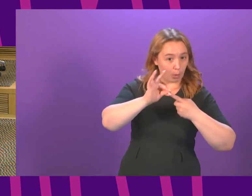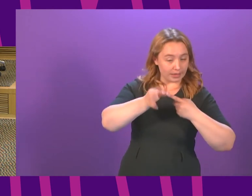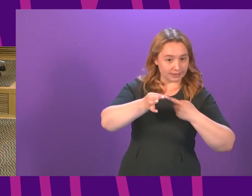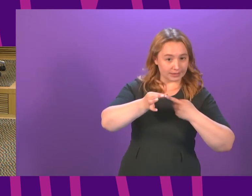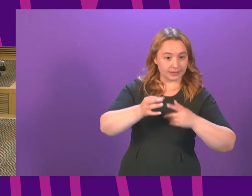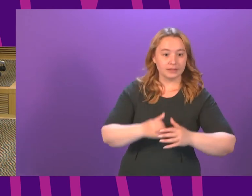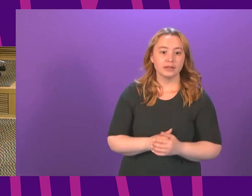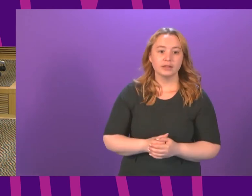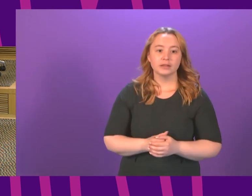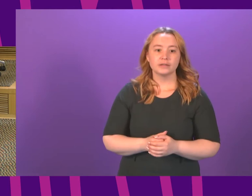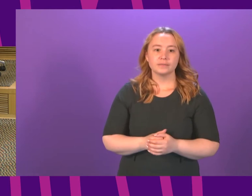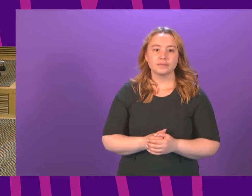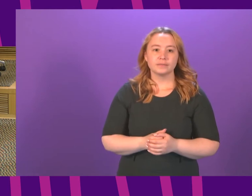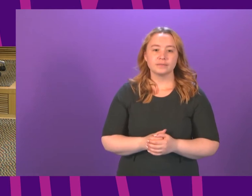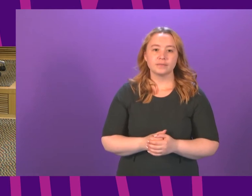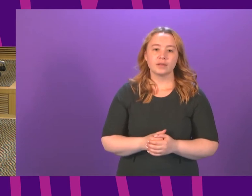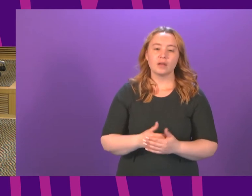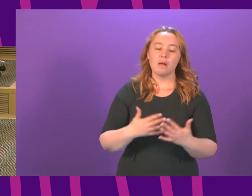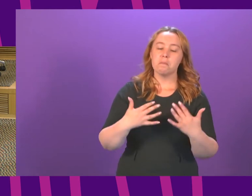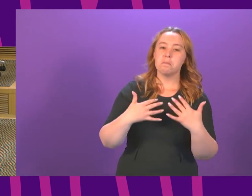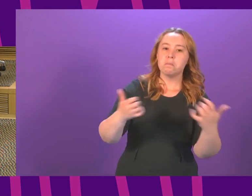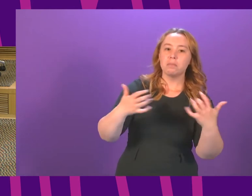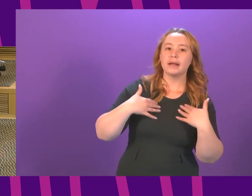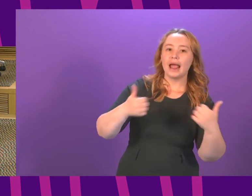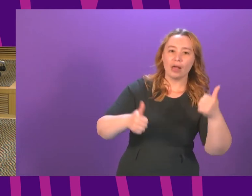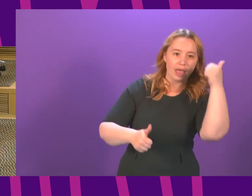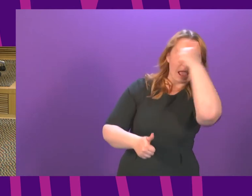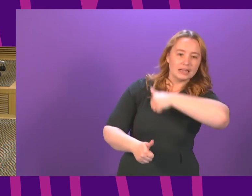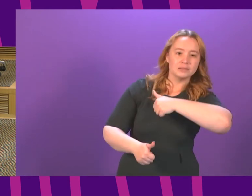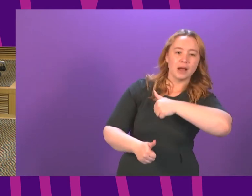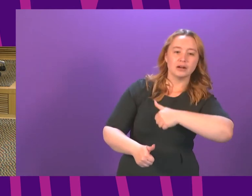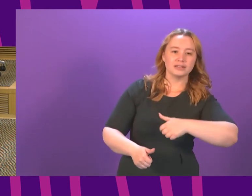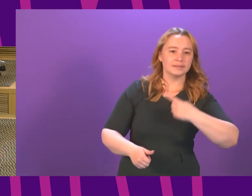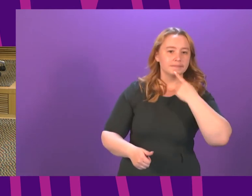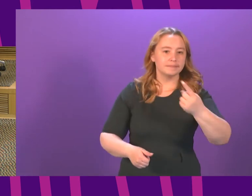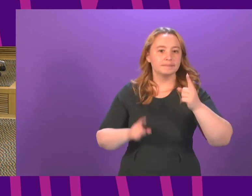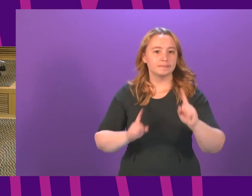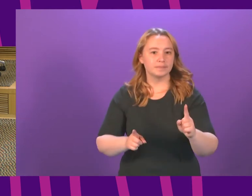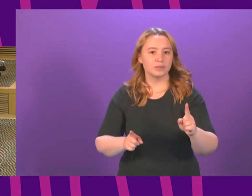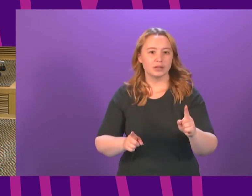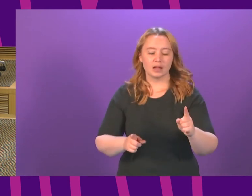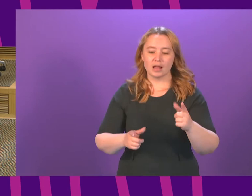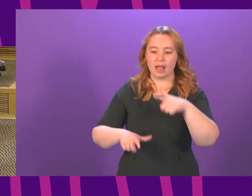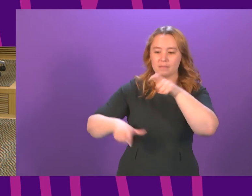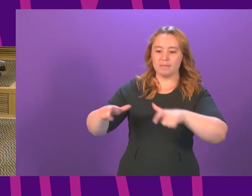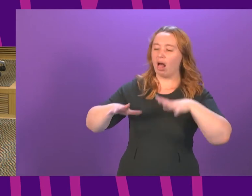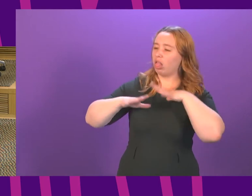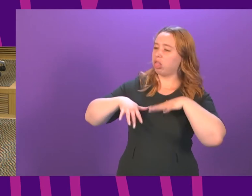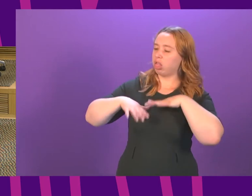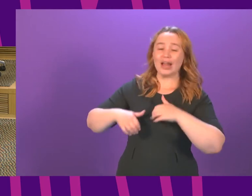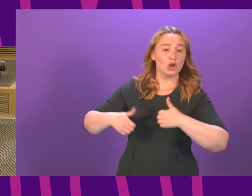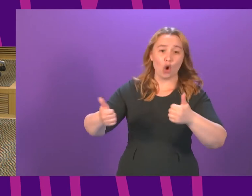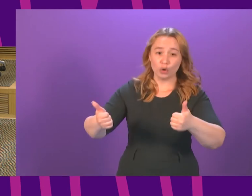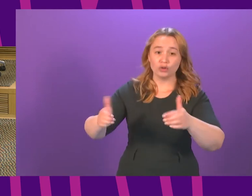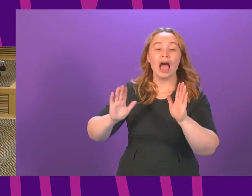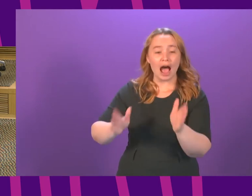you do not have to go very far to hear public health experts warning against a lack of caution right now but also pointing to the fact that